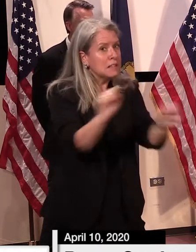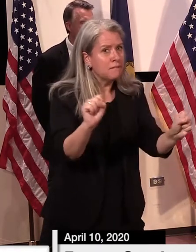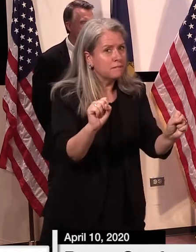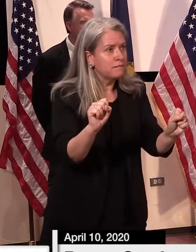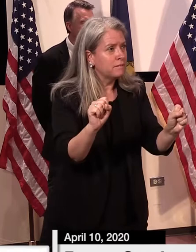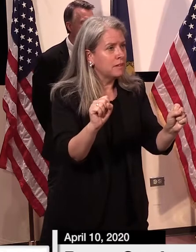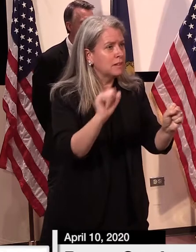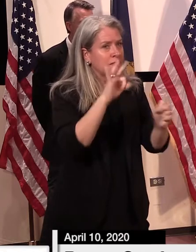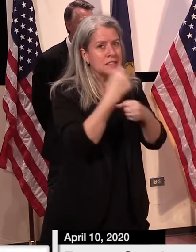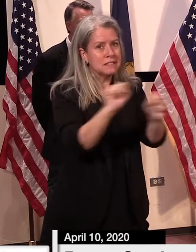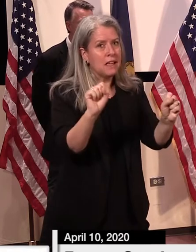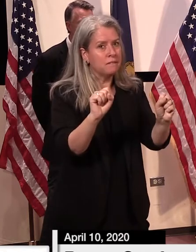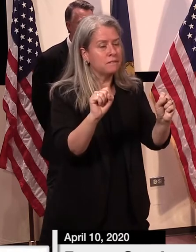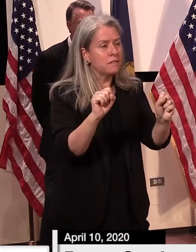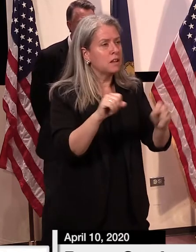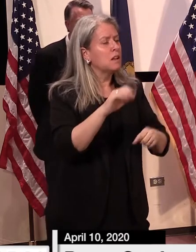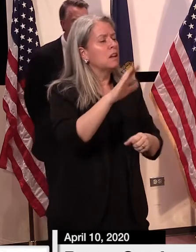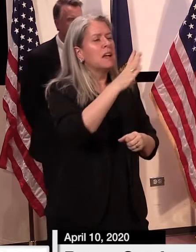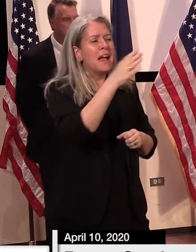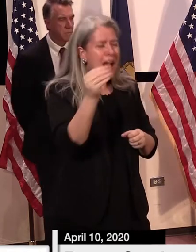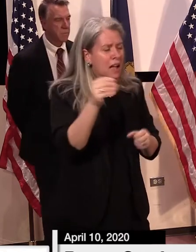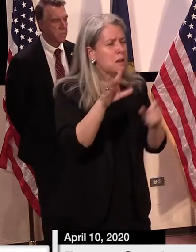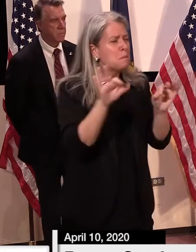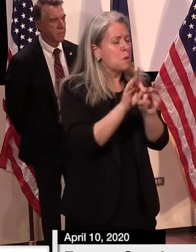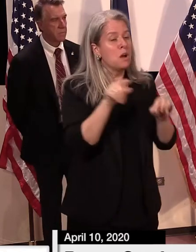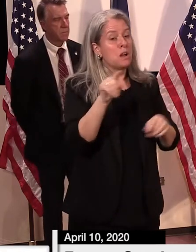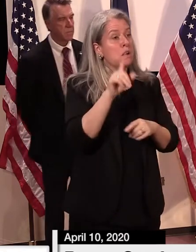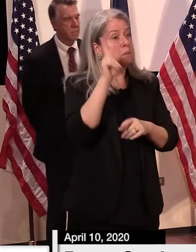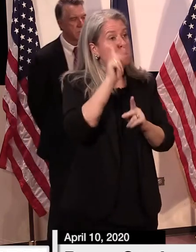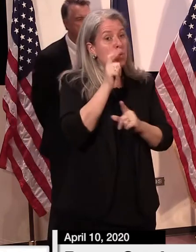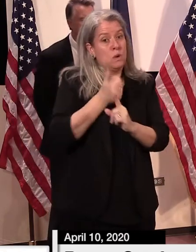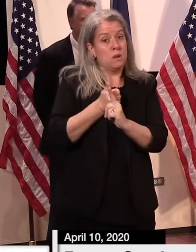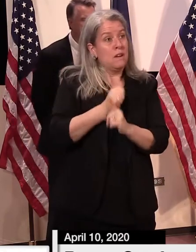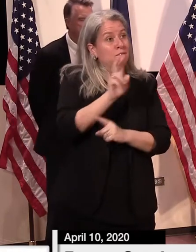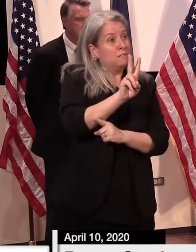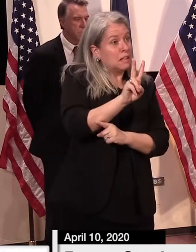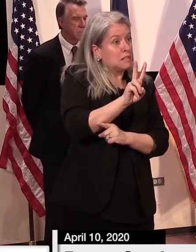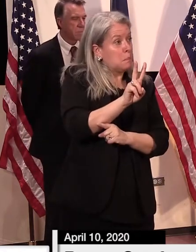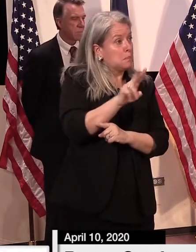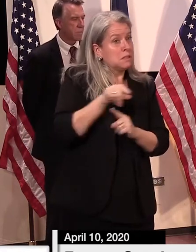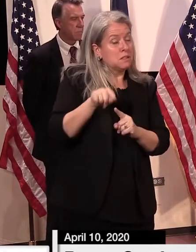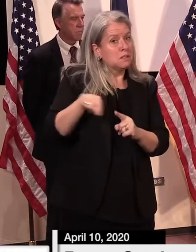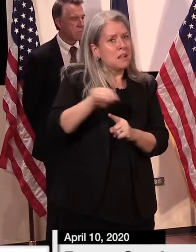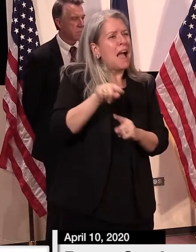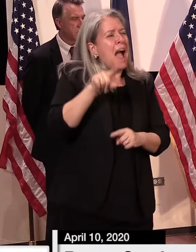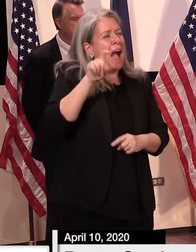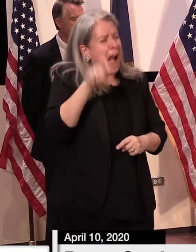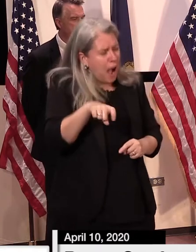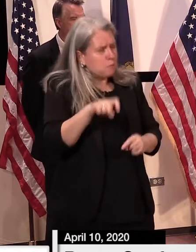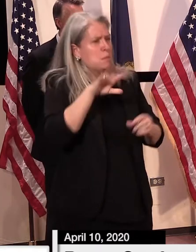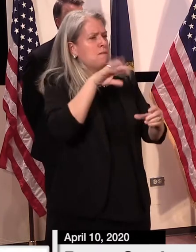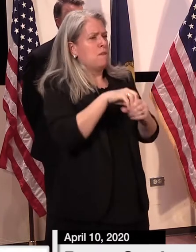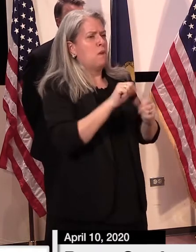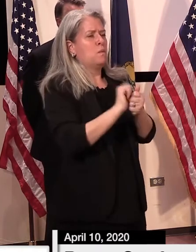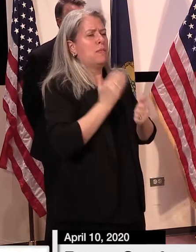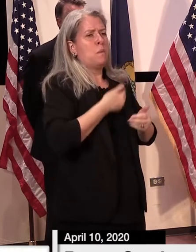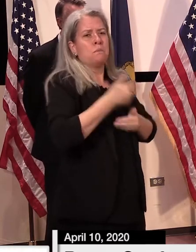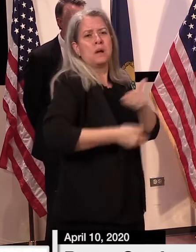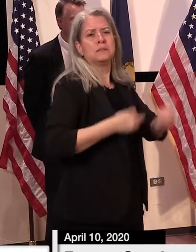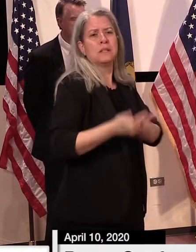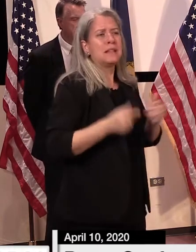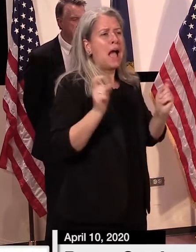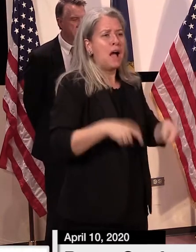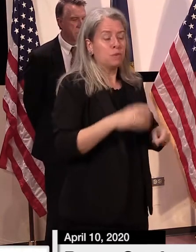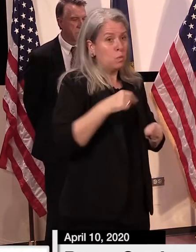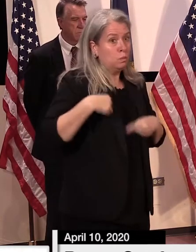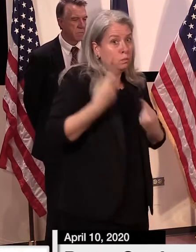It's imperative that the crime victims have to be considered in any of our release procedures that we're doing, and we've been